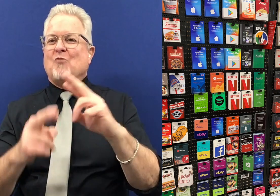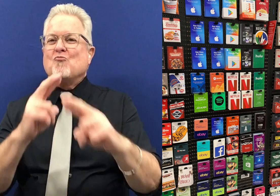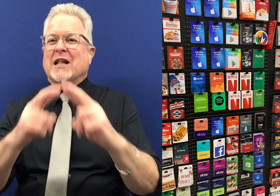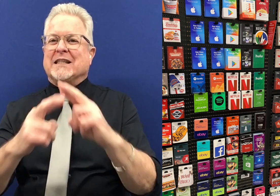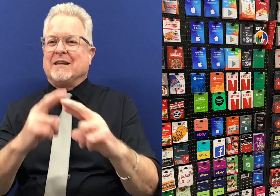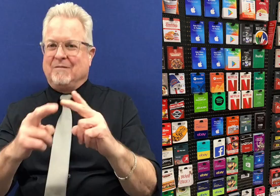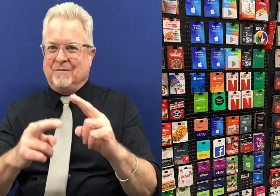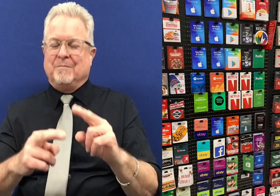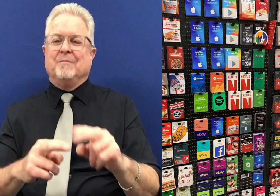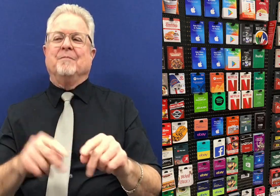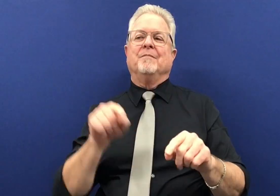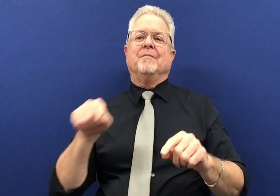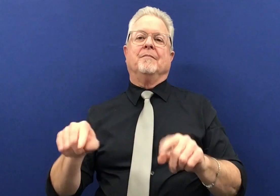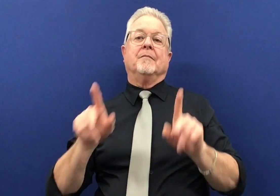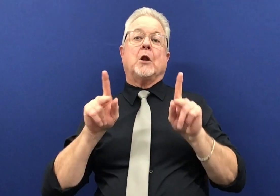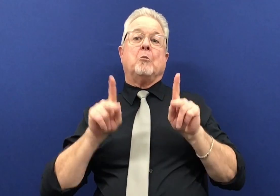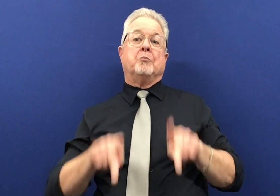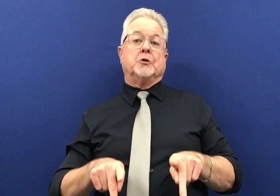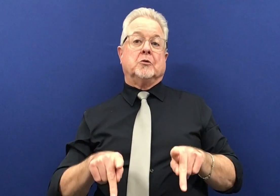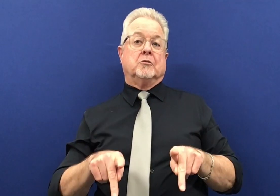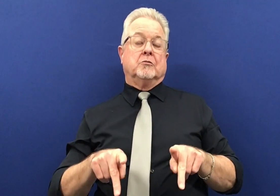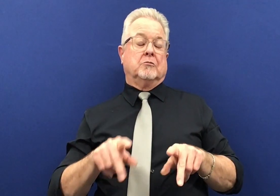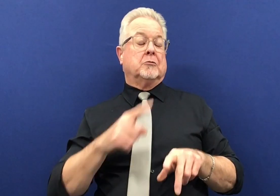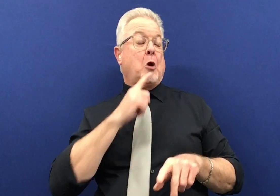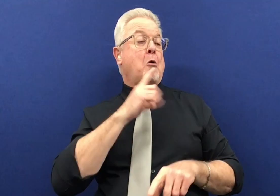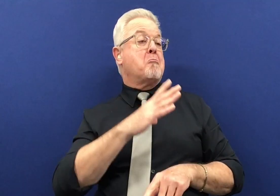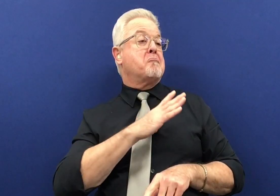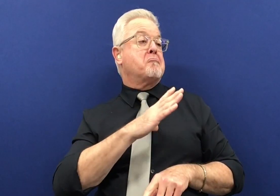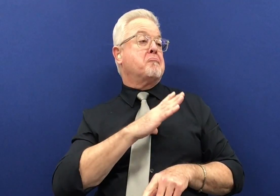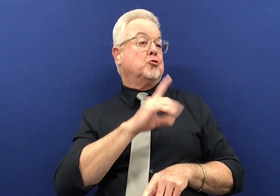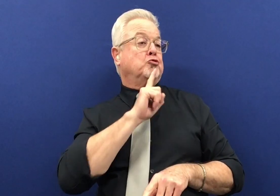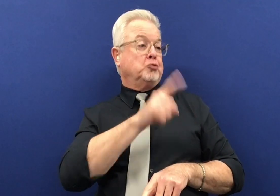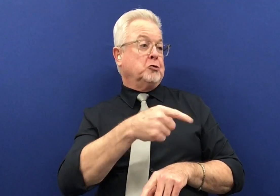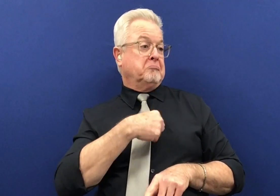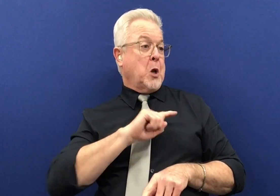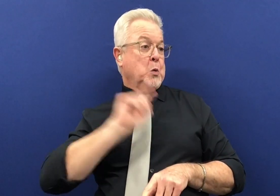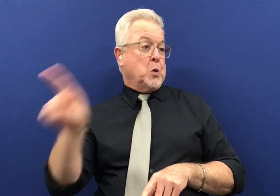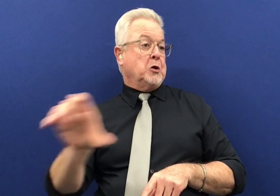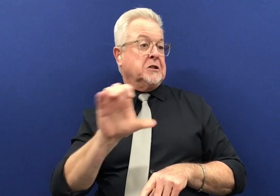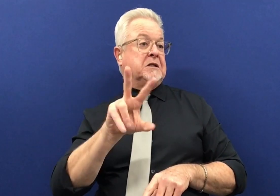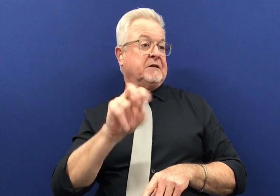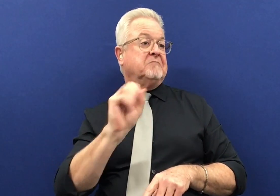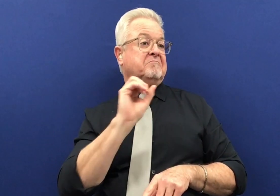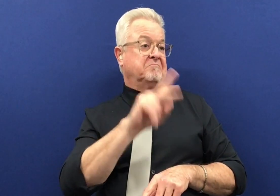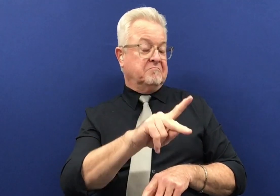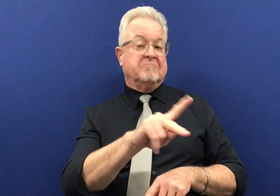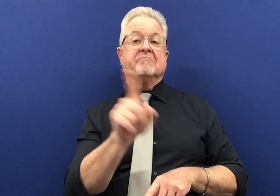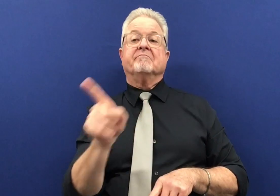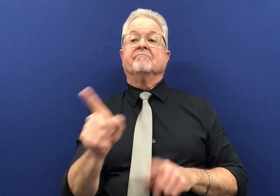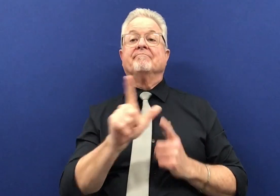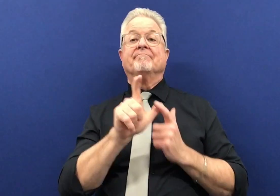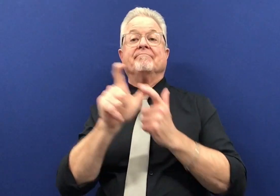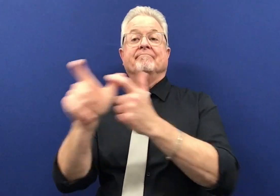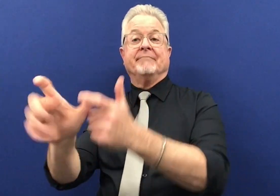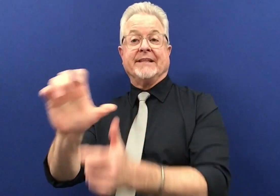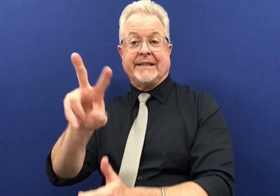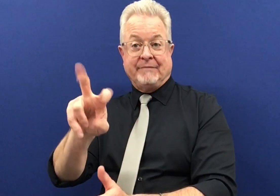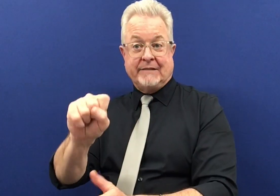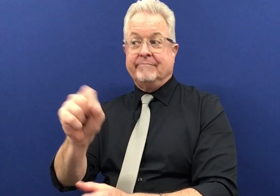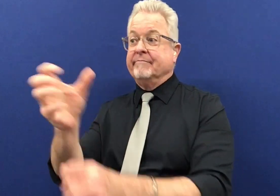my nieces and so the person said absolutely I'll do that and they went to CVS right